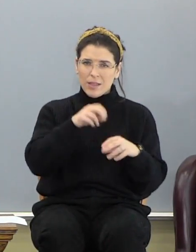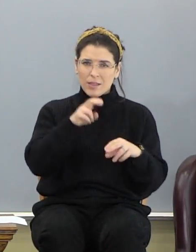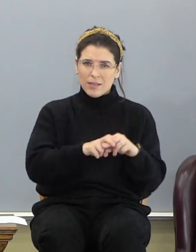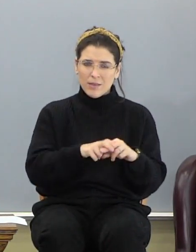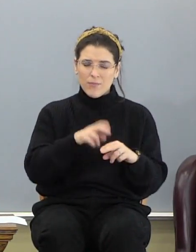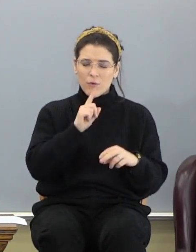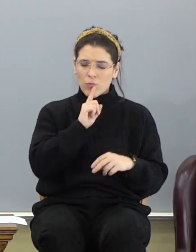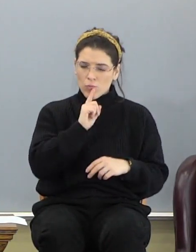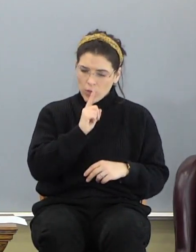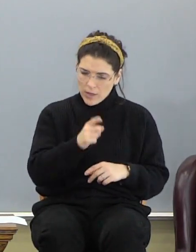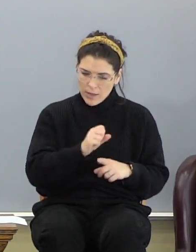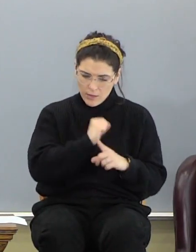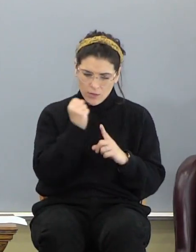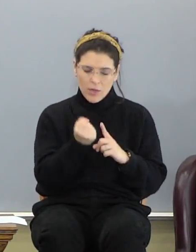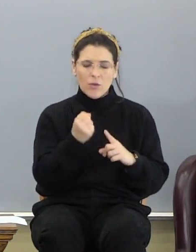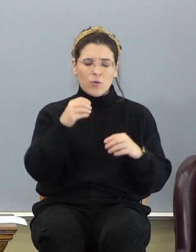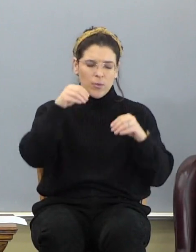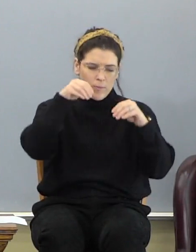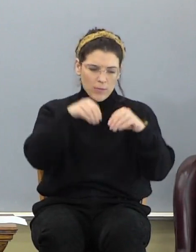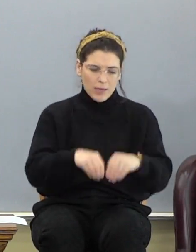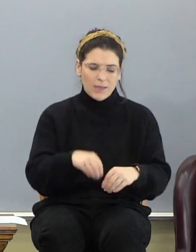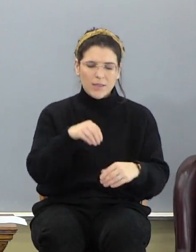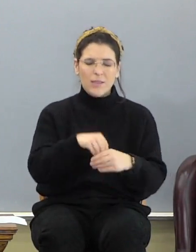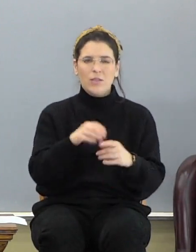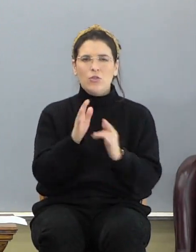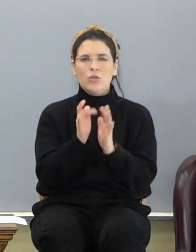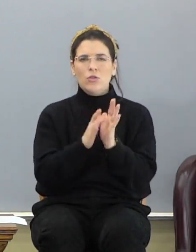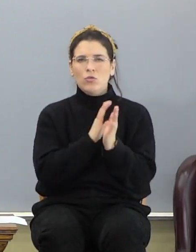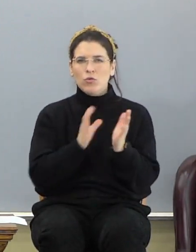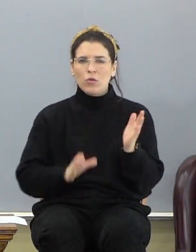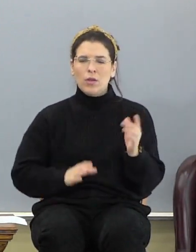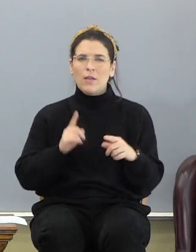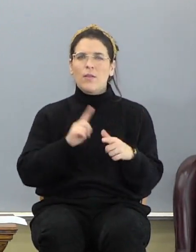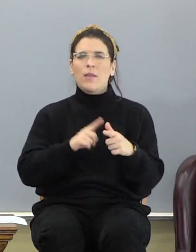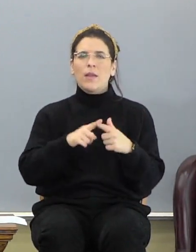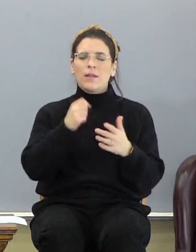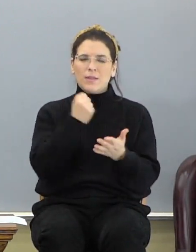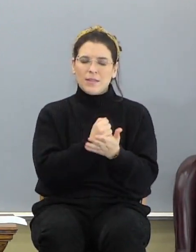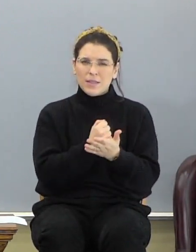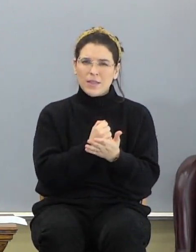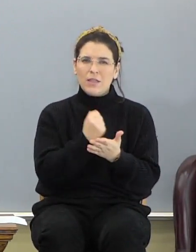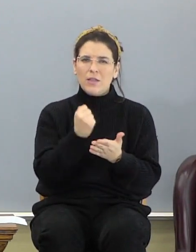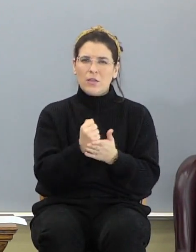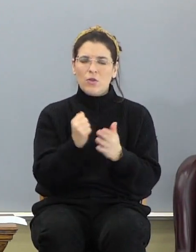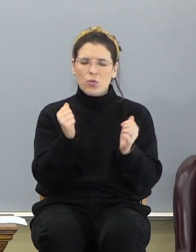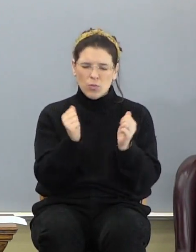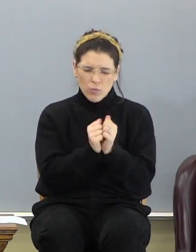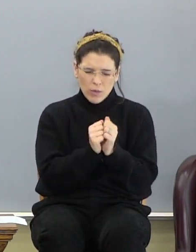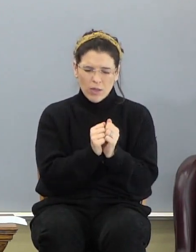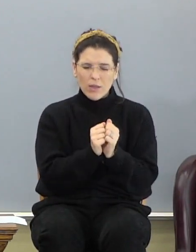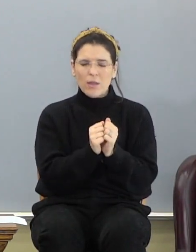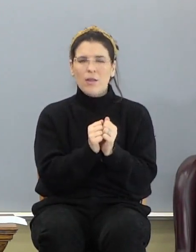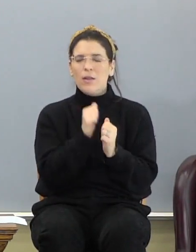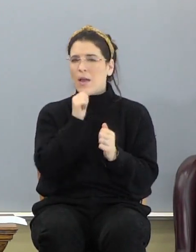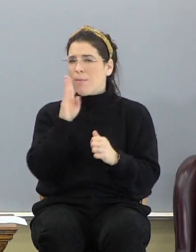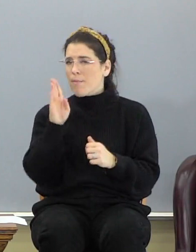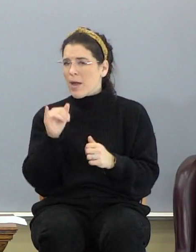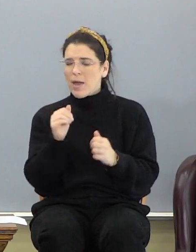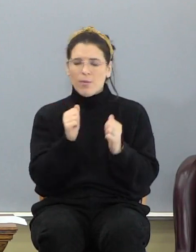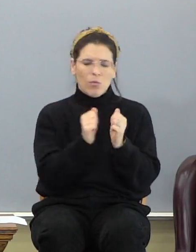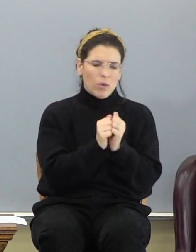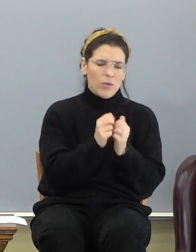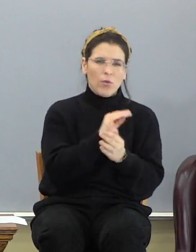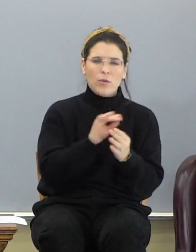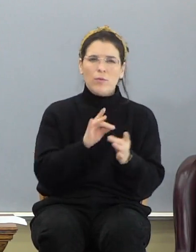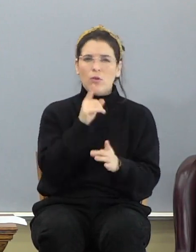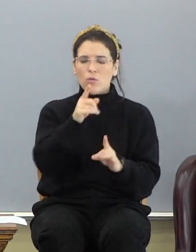And the reality is, you are placed into Jesus Christ and then you are sealed with, not by, but with the Holy Spirit. You literally live your,